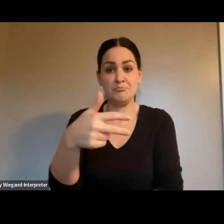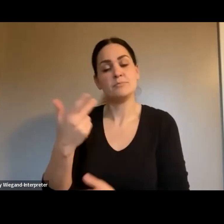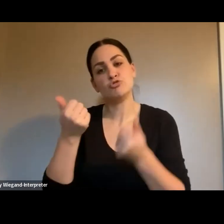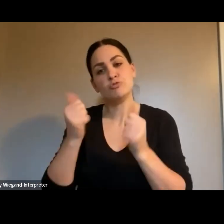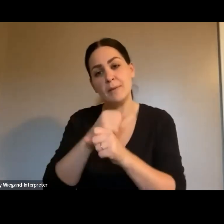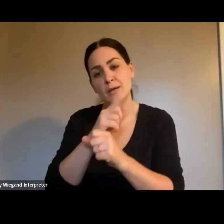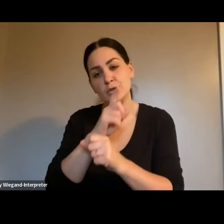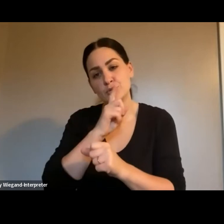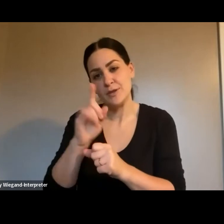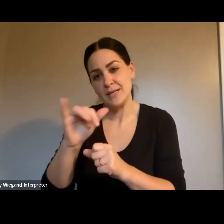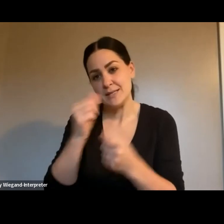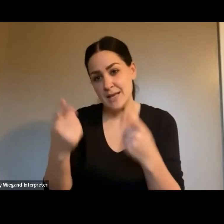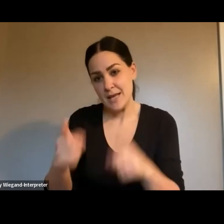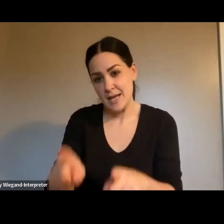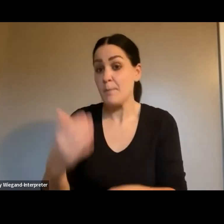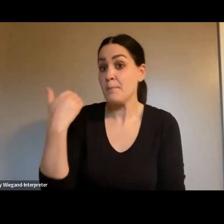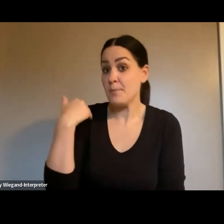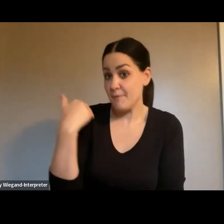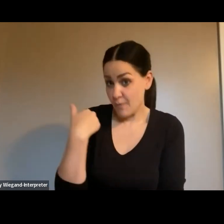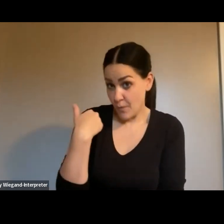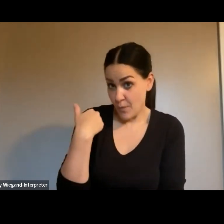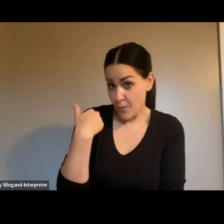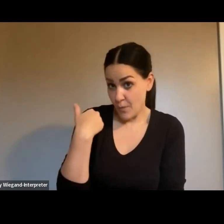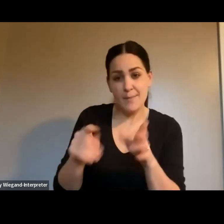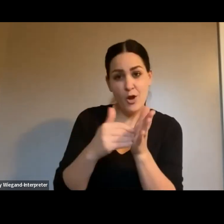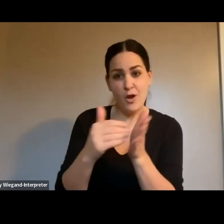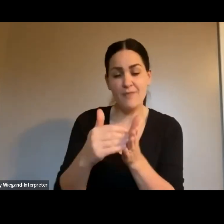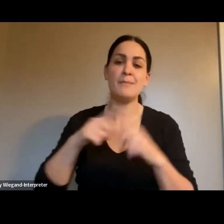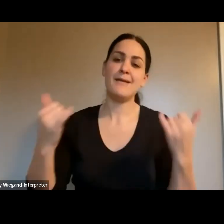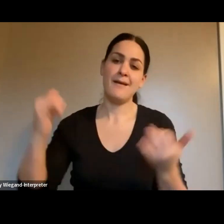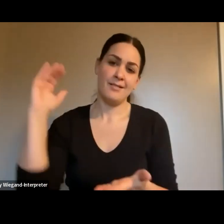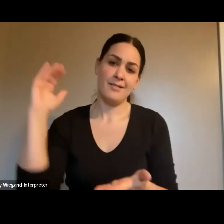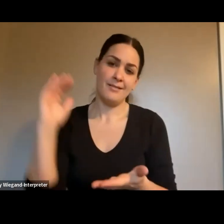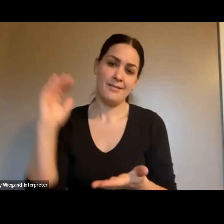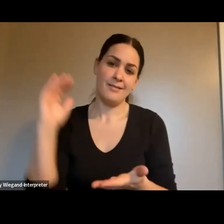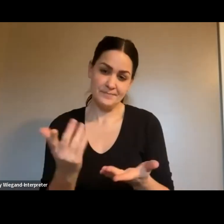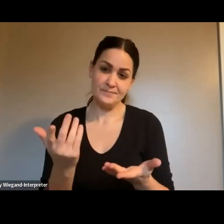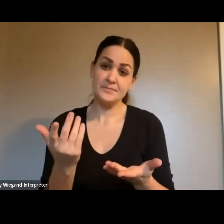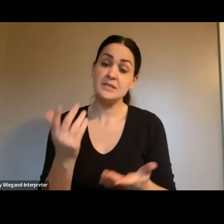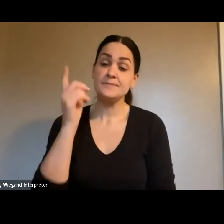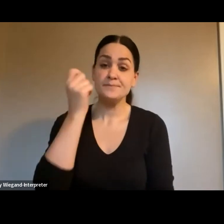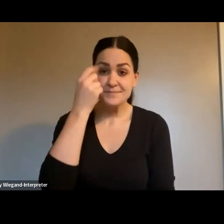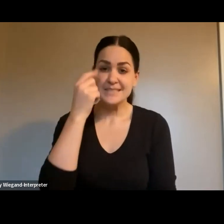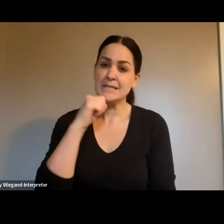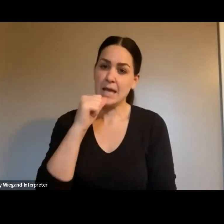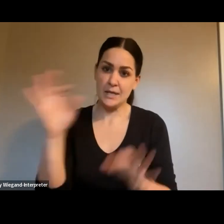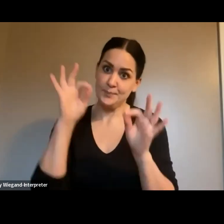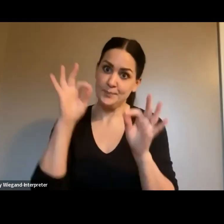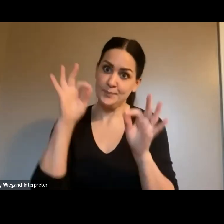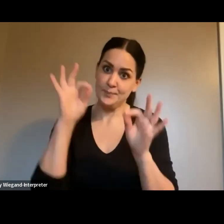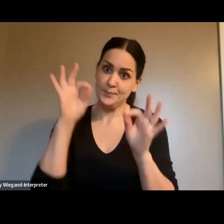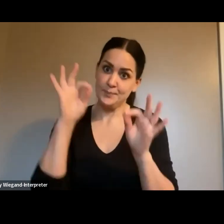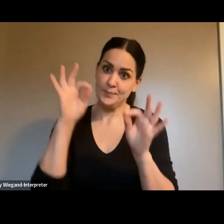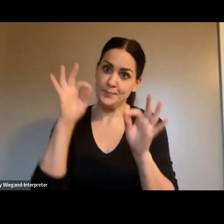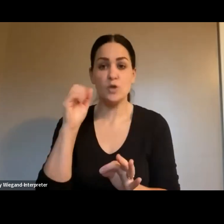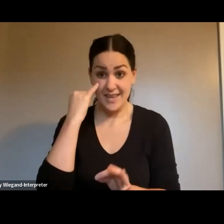was happening happening more. It's getting better, but it's not perfect. And if that does happen, please pick up the phone and